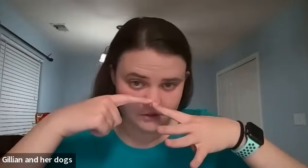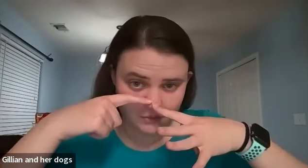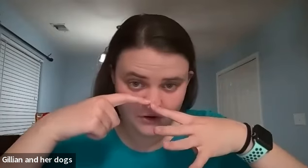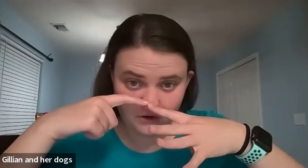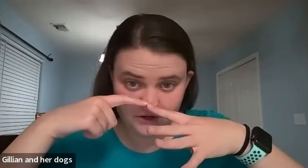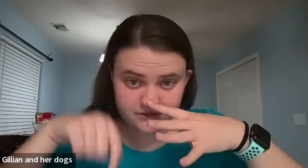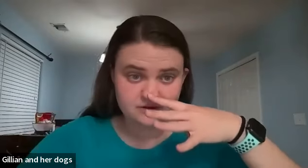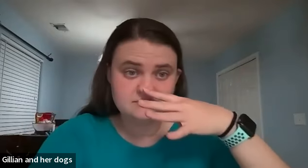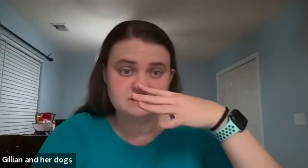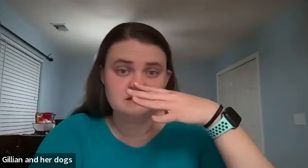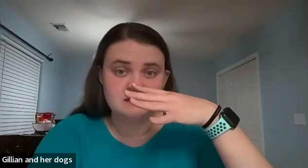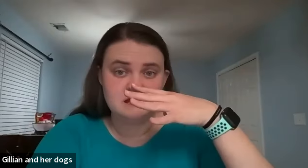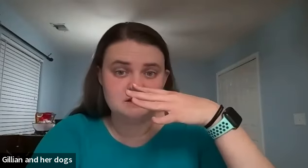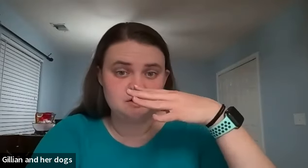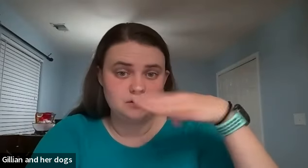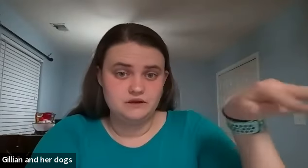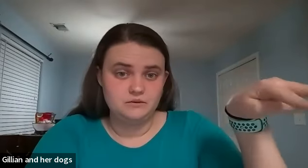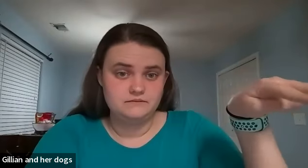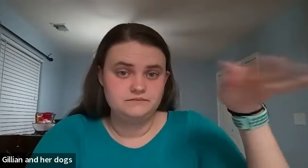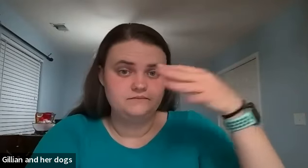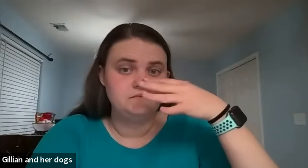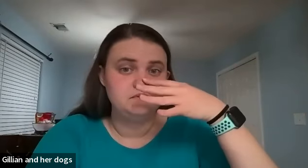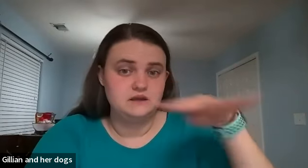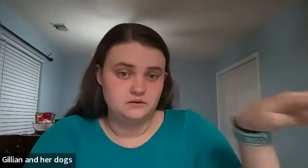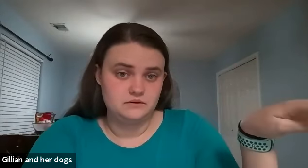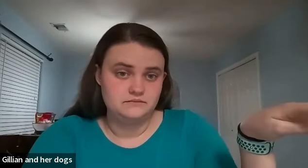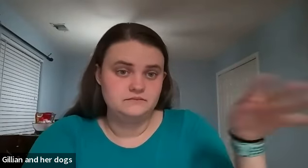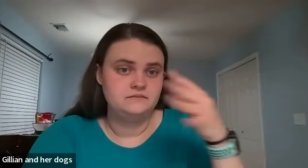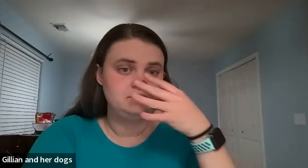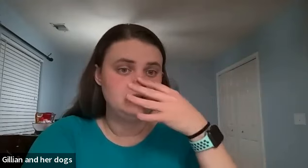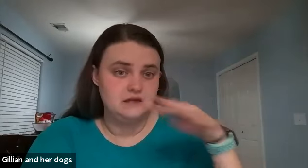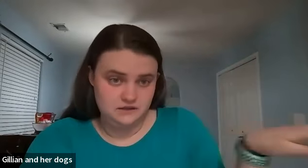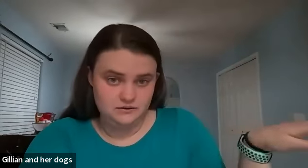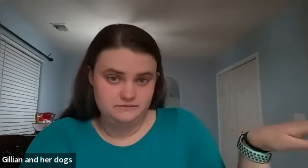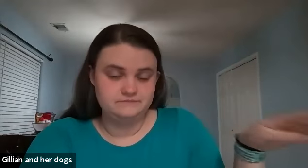with your pointer on your nose and you're going to go ignore ignore ignore ignore